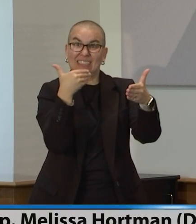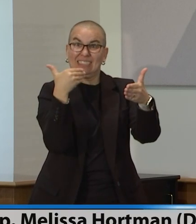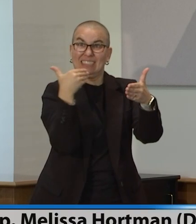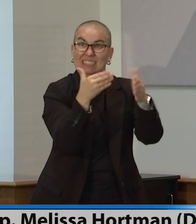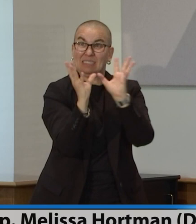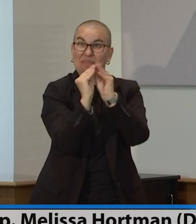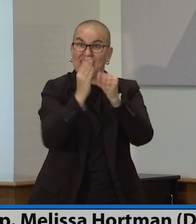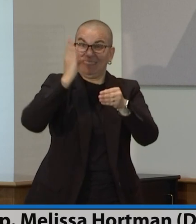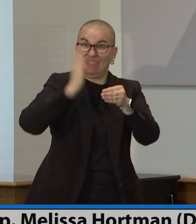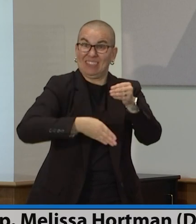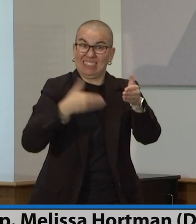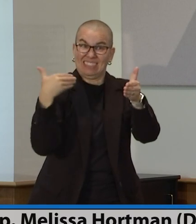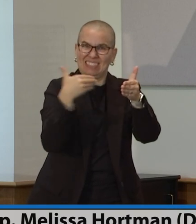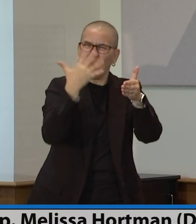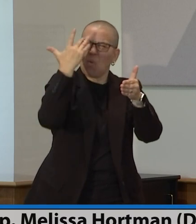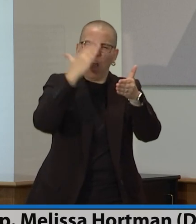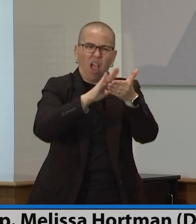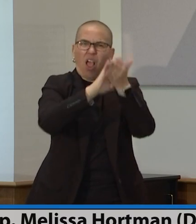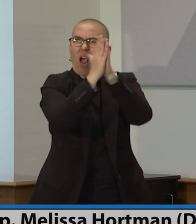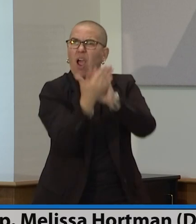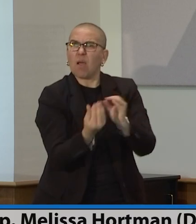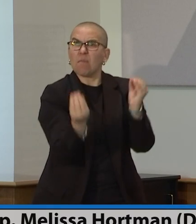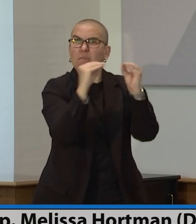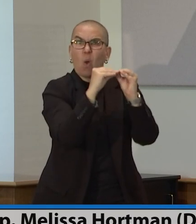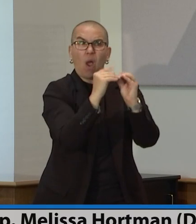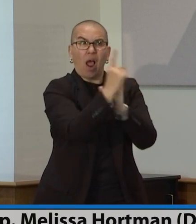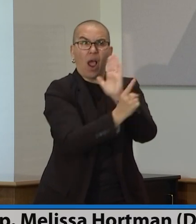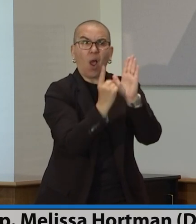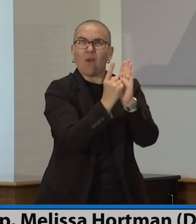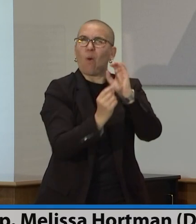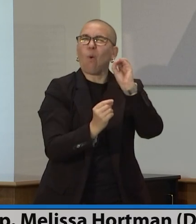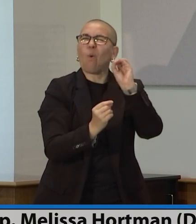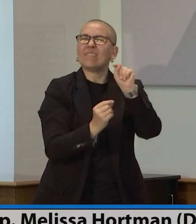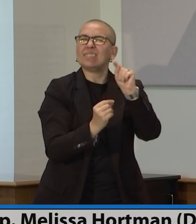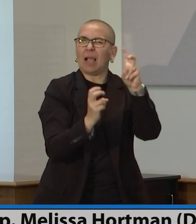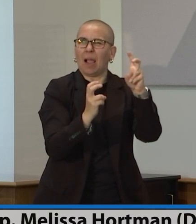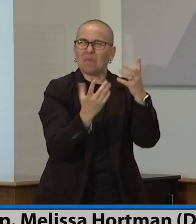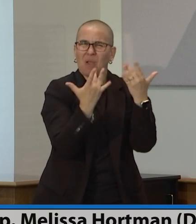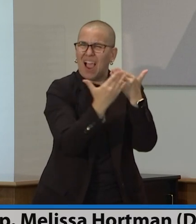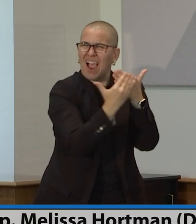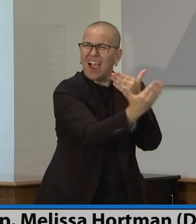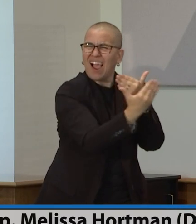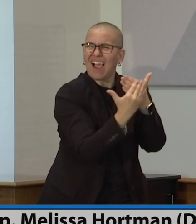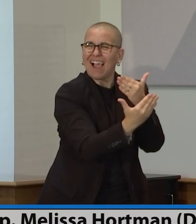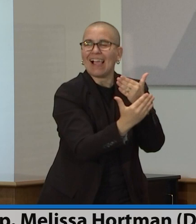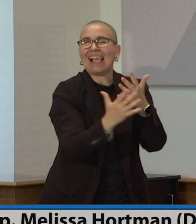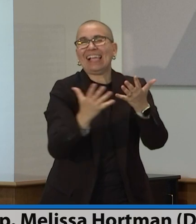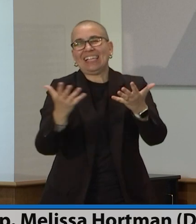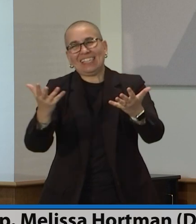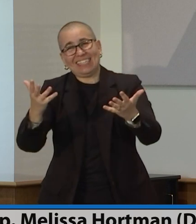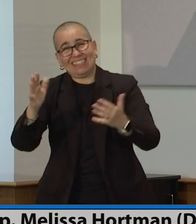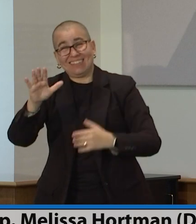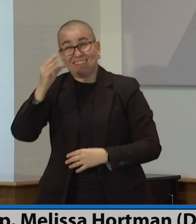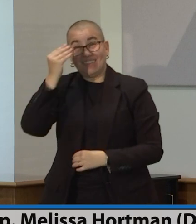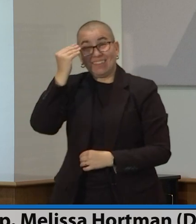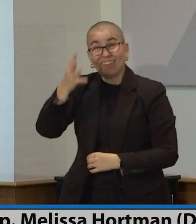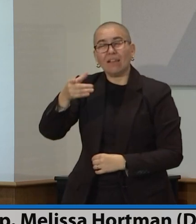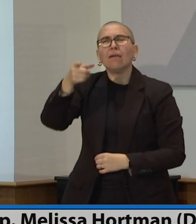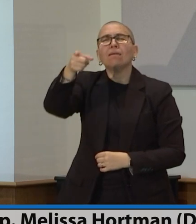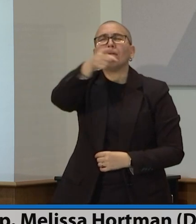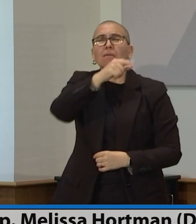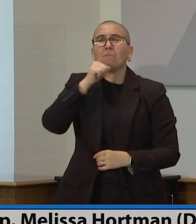And I would say that you're not driving the same car that you did in 1973. You're not talking on the same phone that you did in